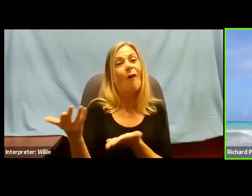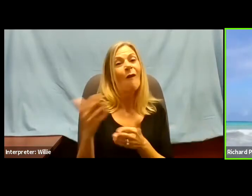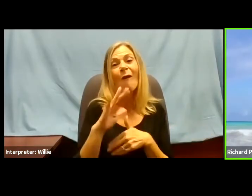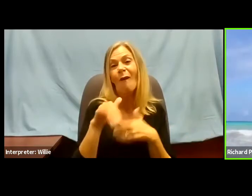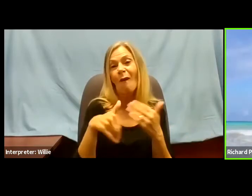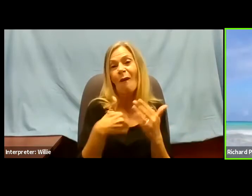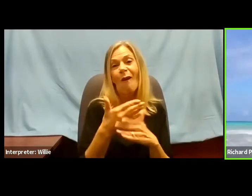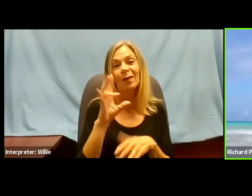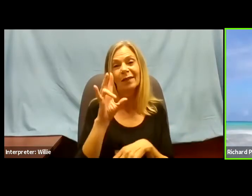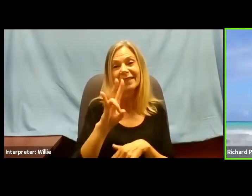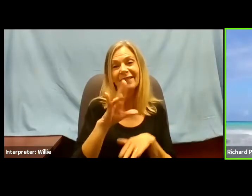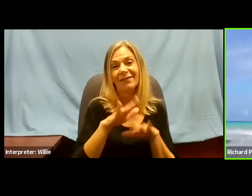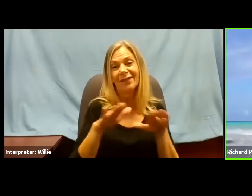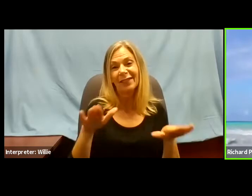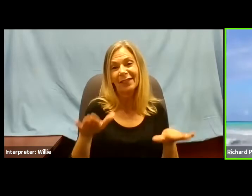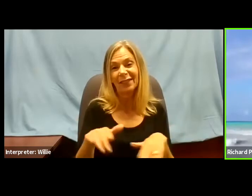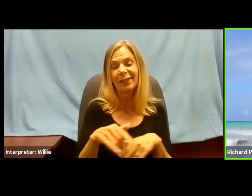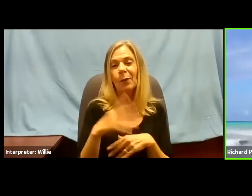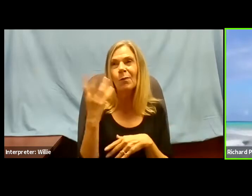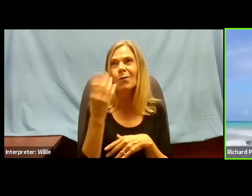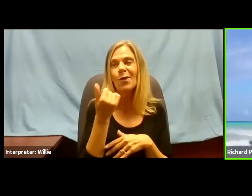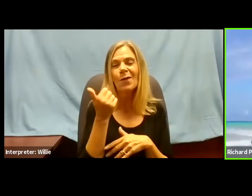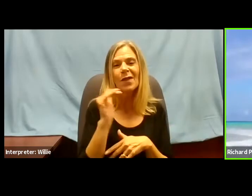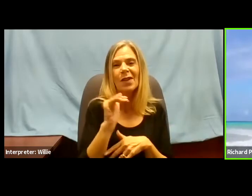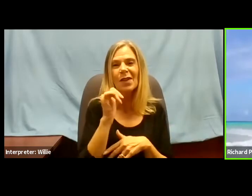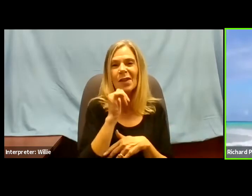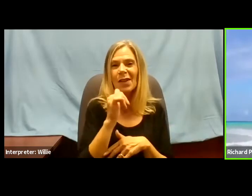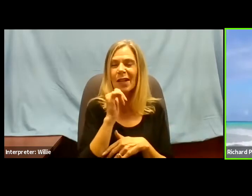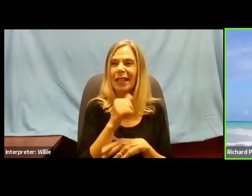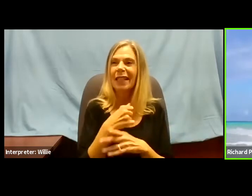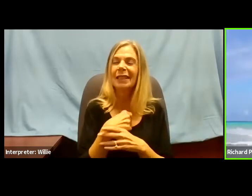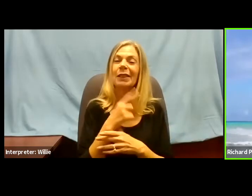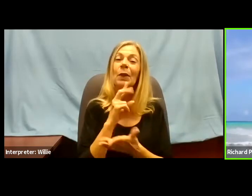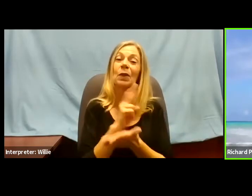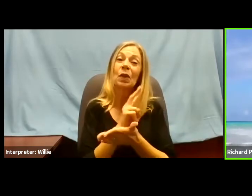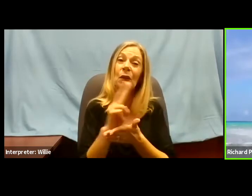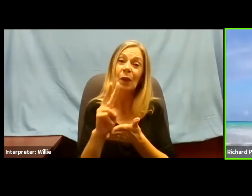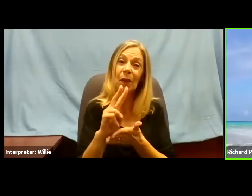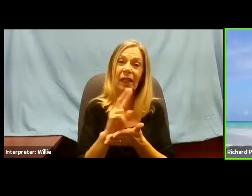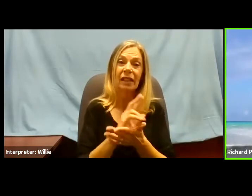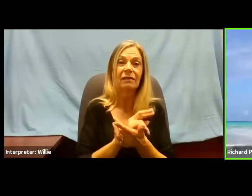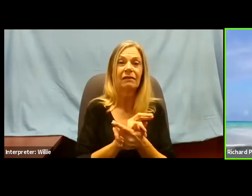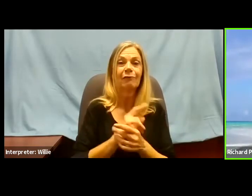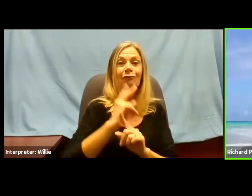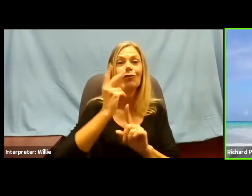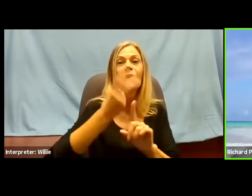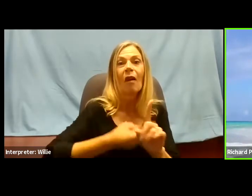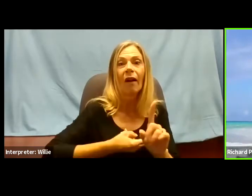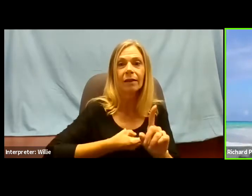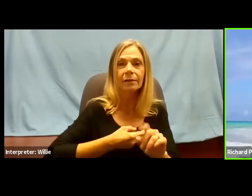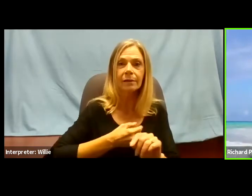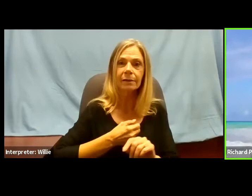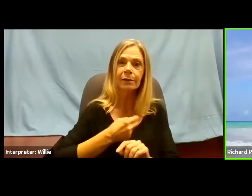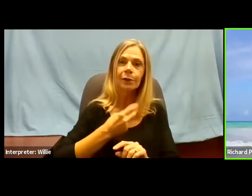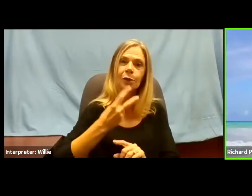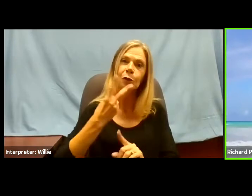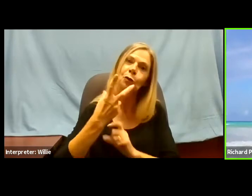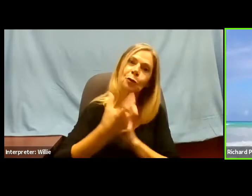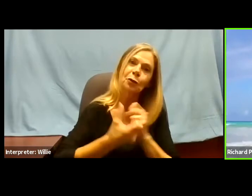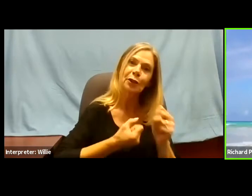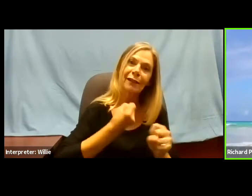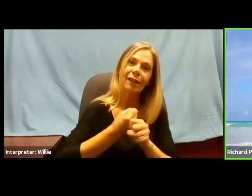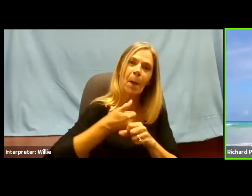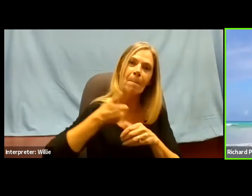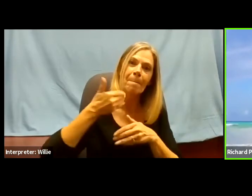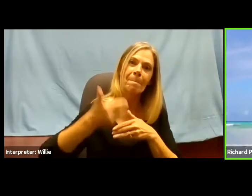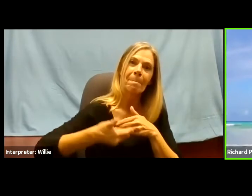And two weeks turned to two months and turned to two years. And they called and said,